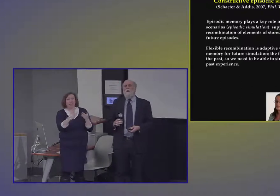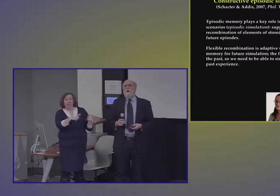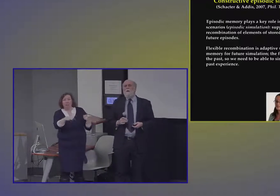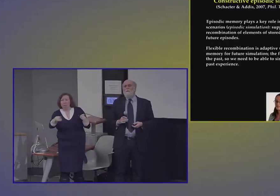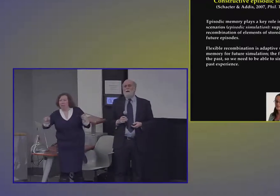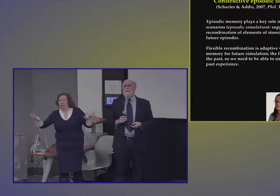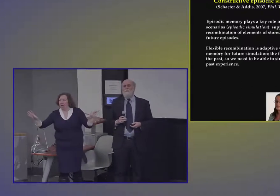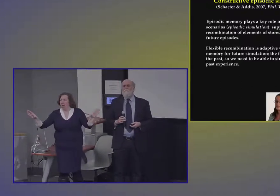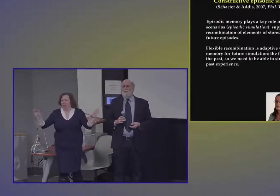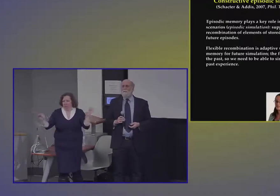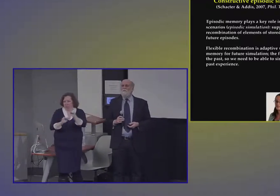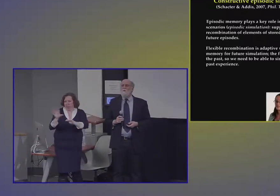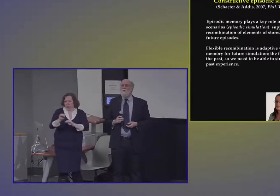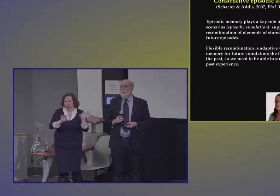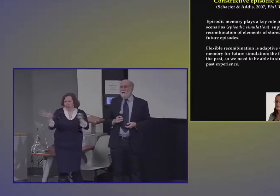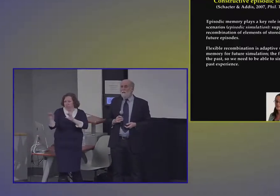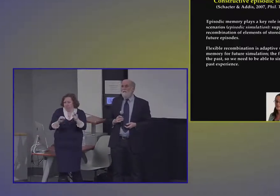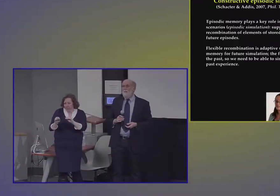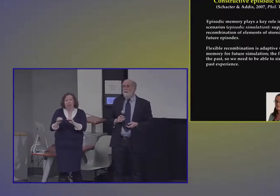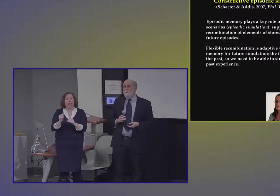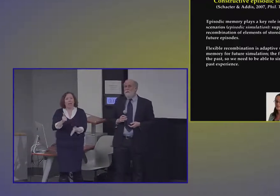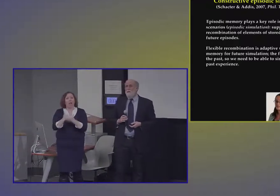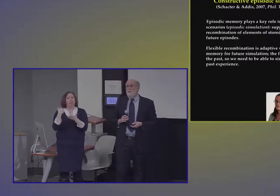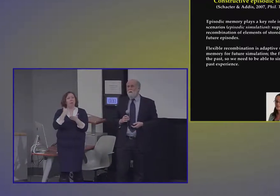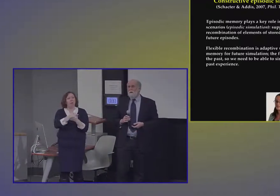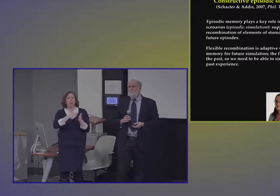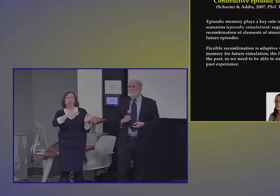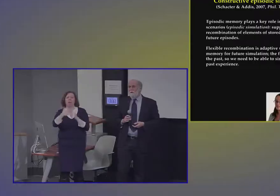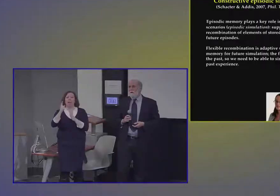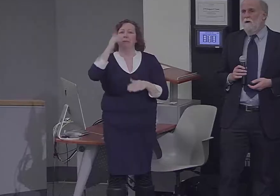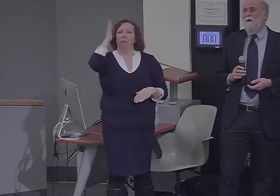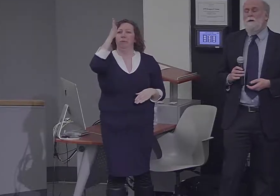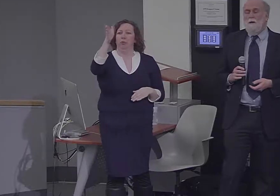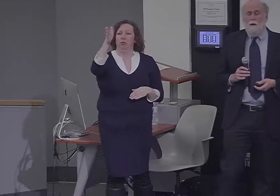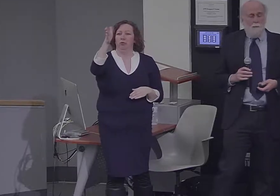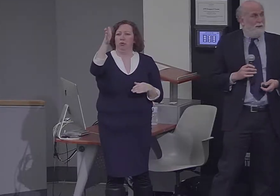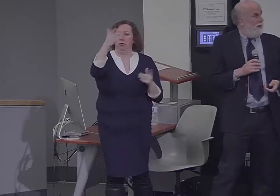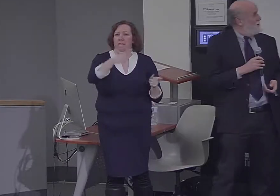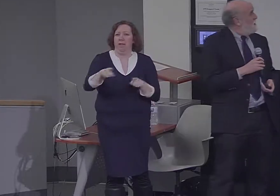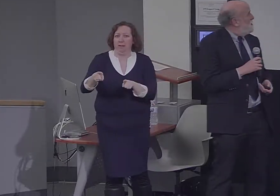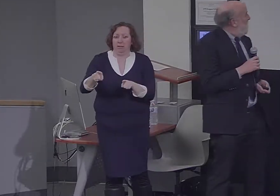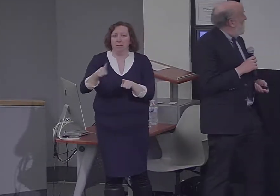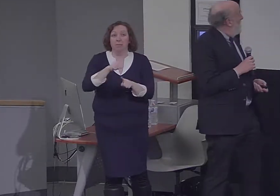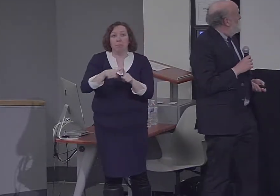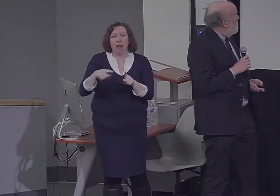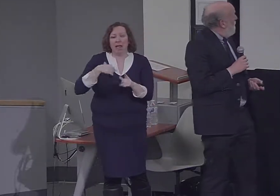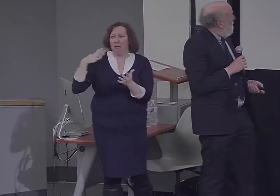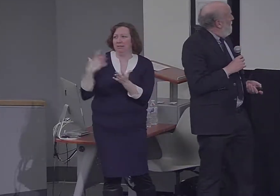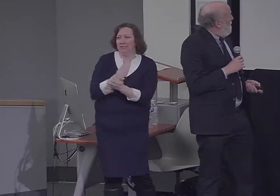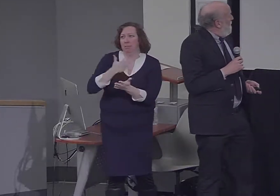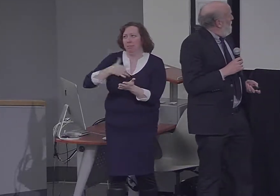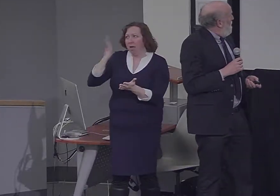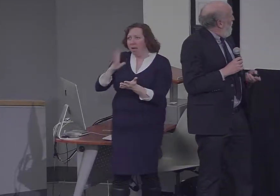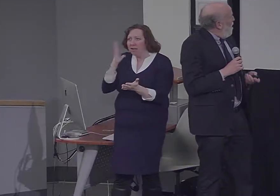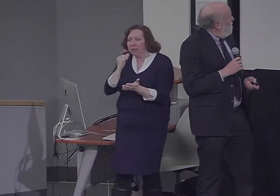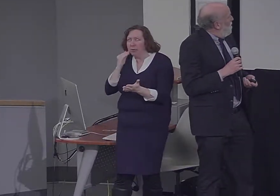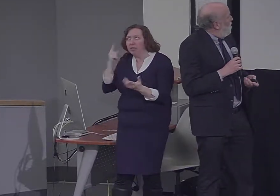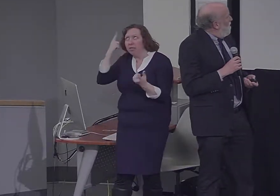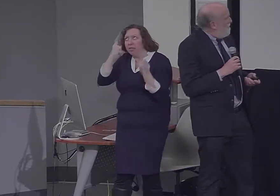upcoming events while taking advantage of our past experience. However, we also